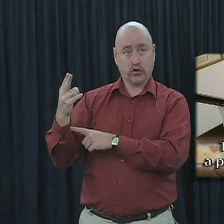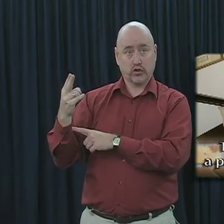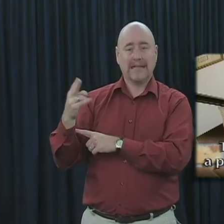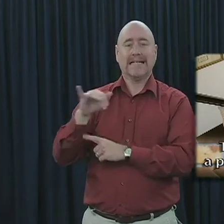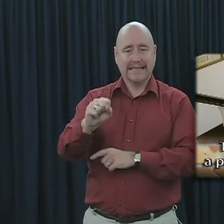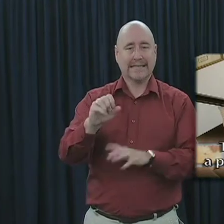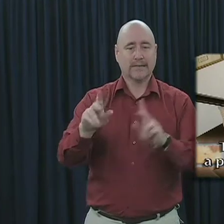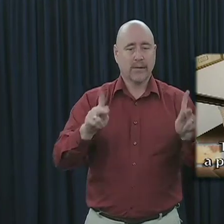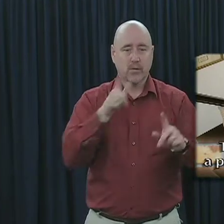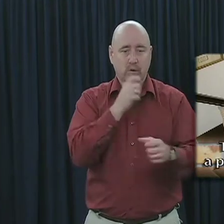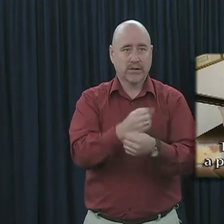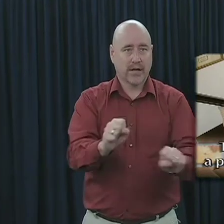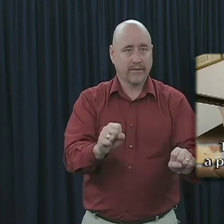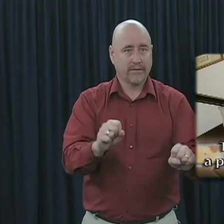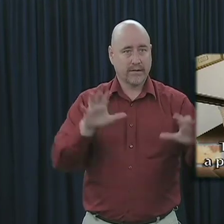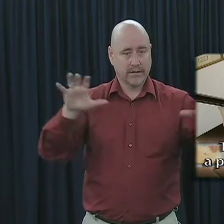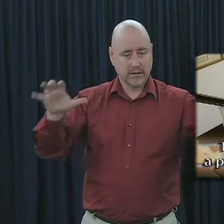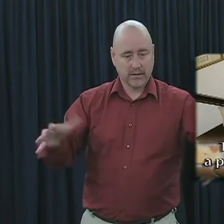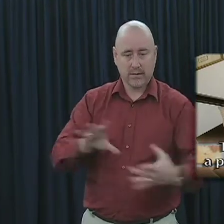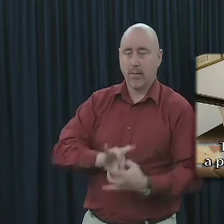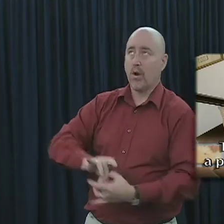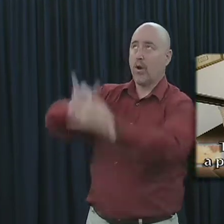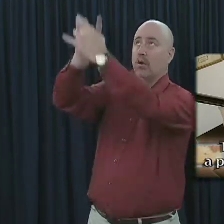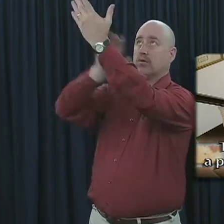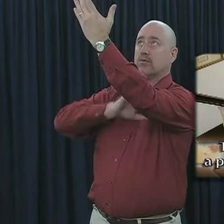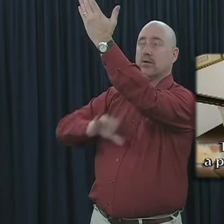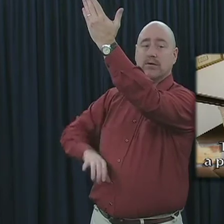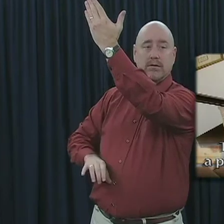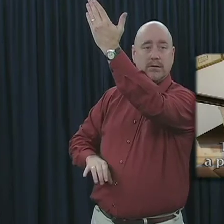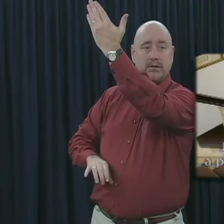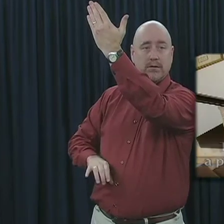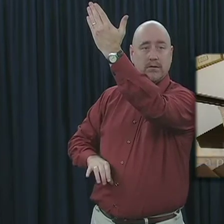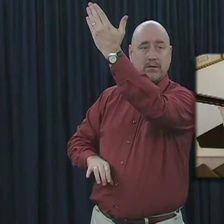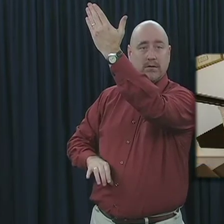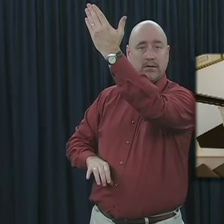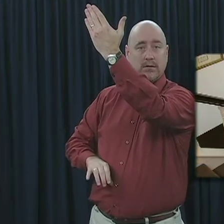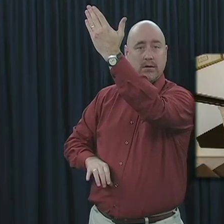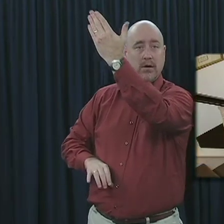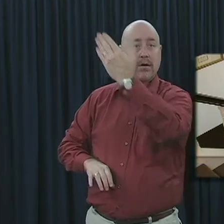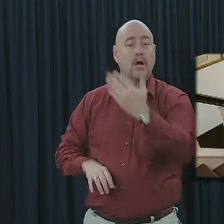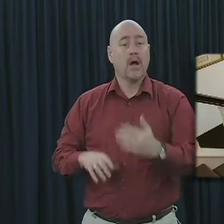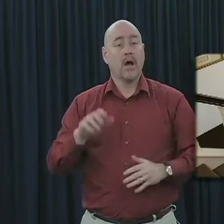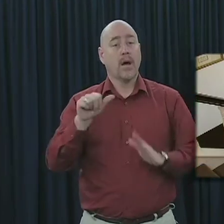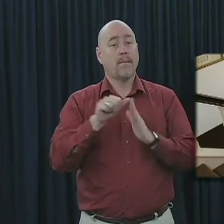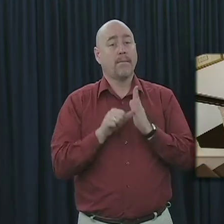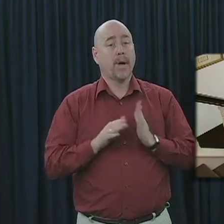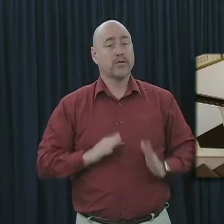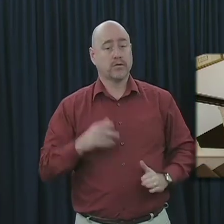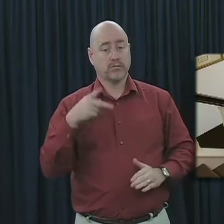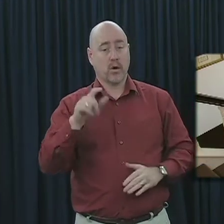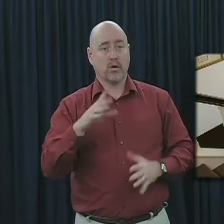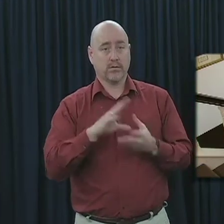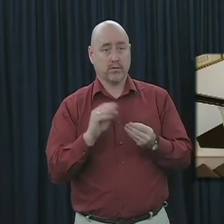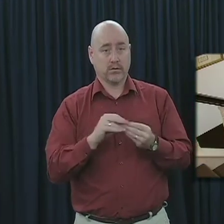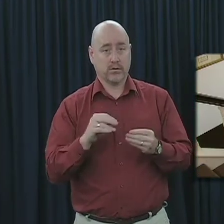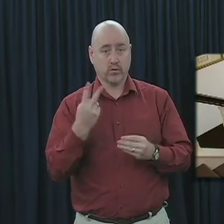saved, a people belonging to Christ. Listen now to what the Apostle Paul says in the following two passages.